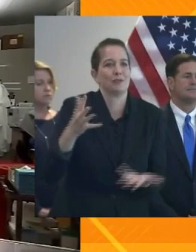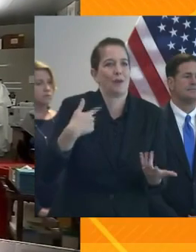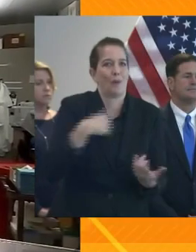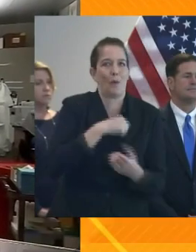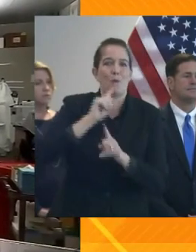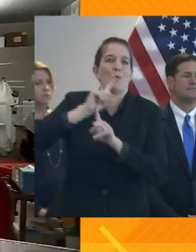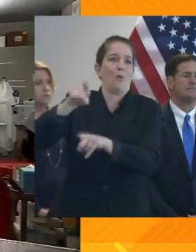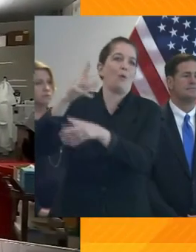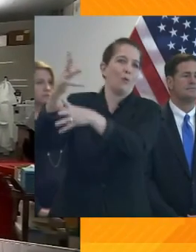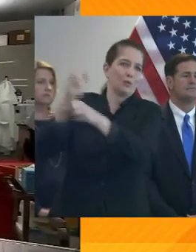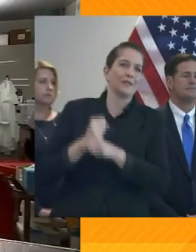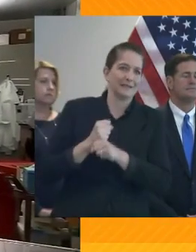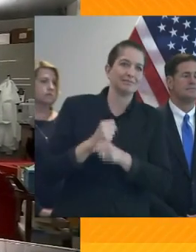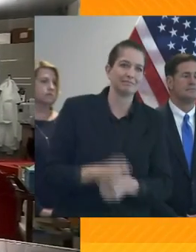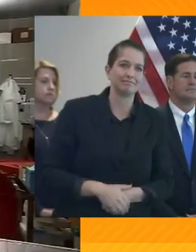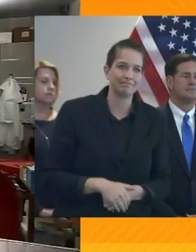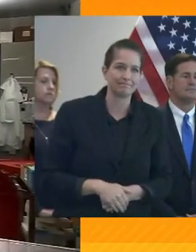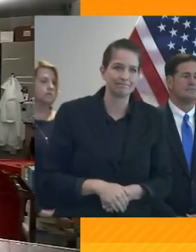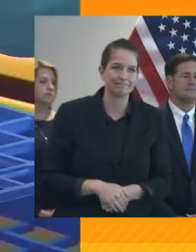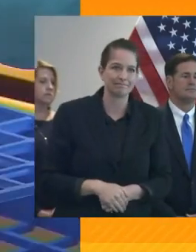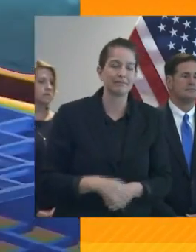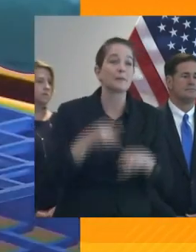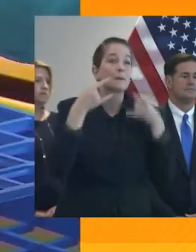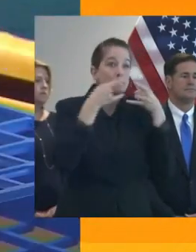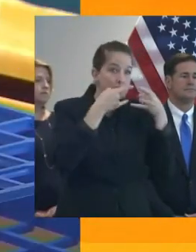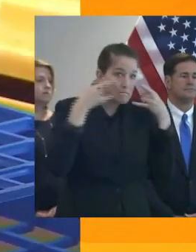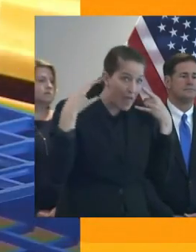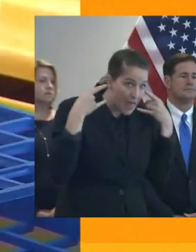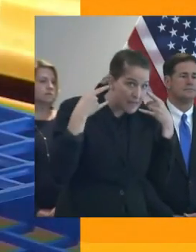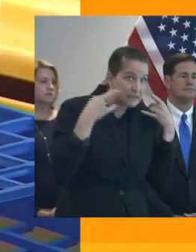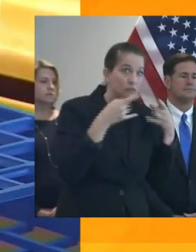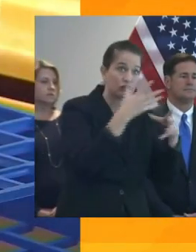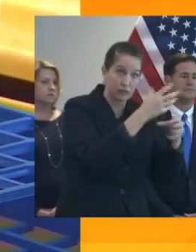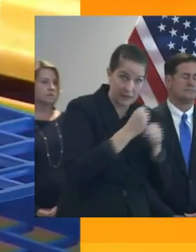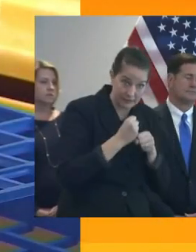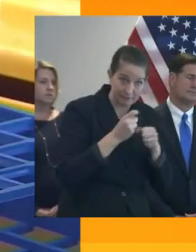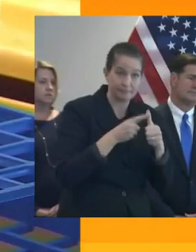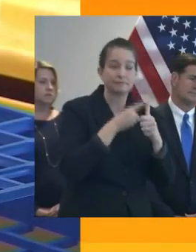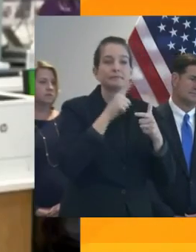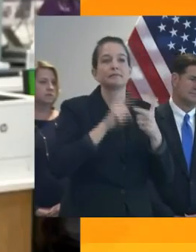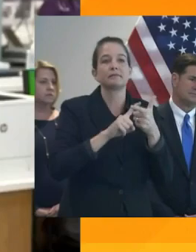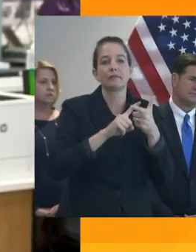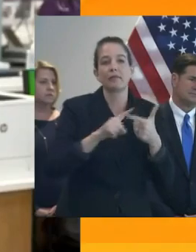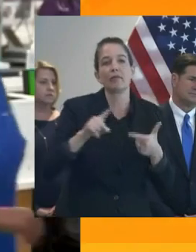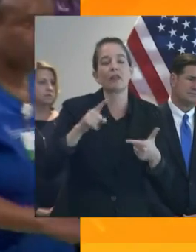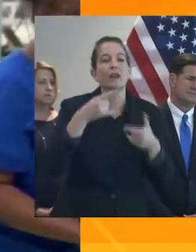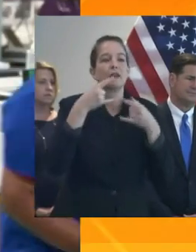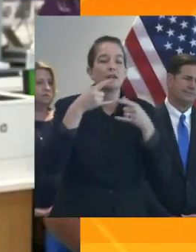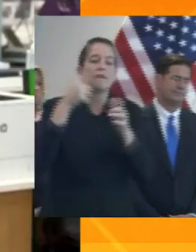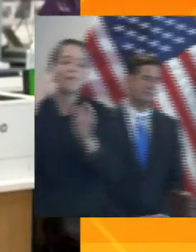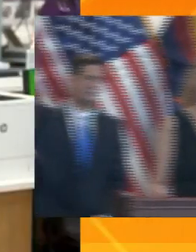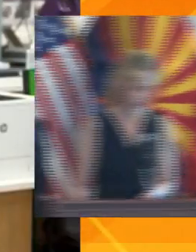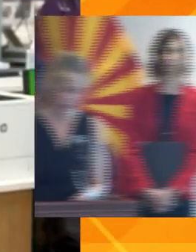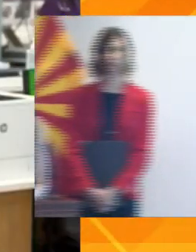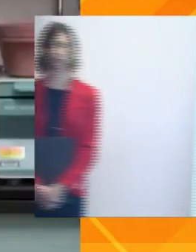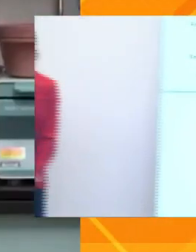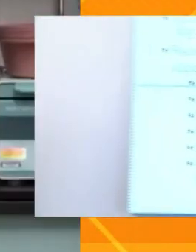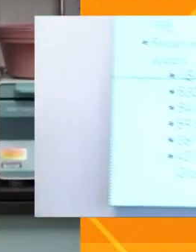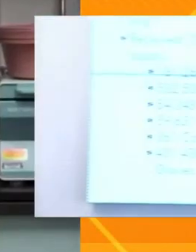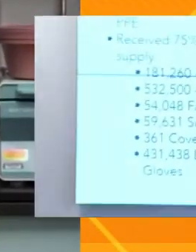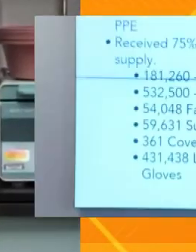181,095 masks, 532,000 surgical face masks, 54